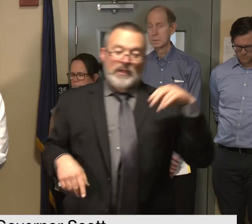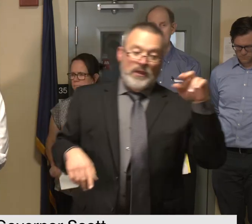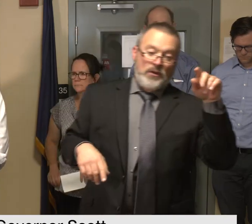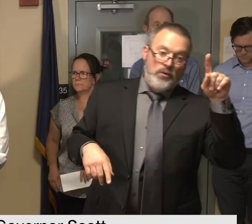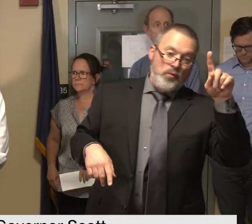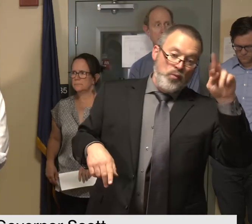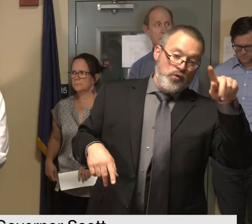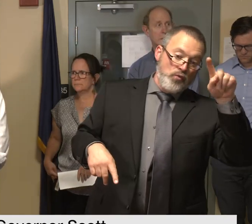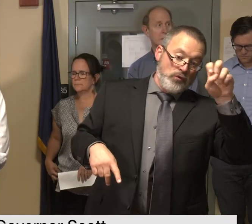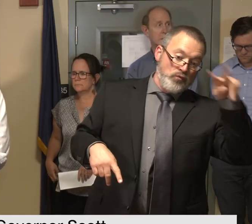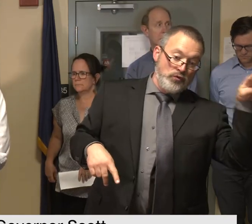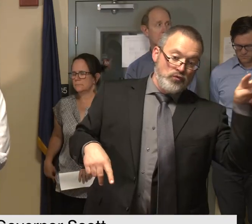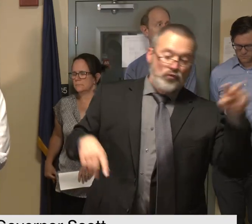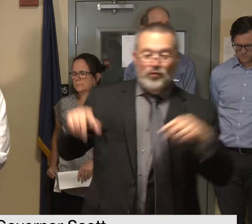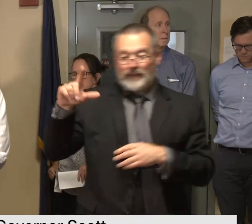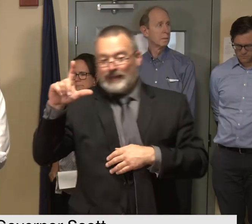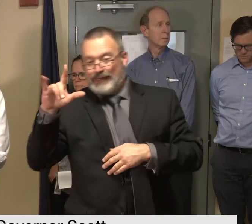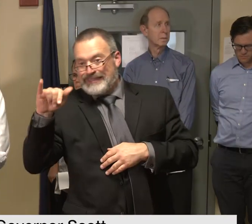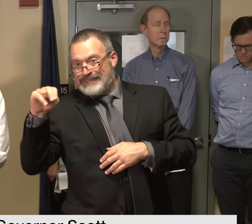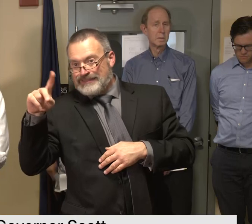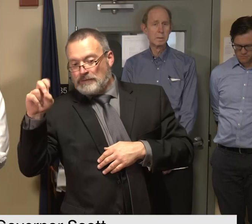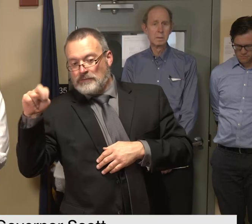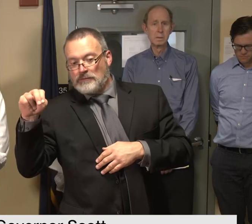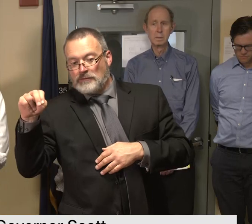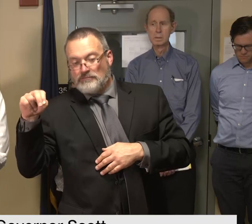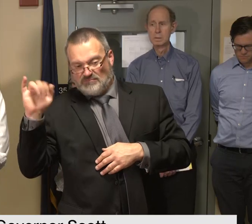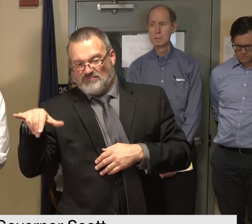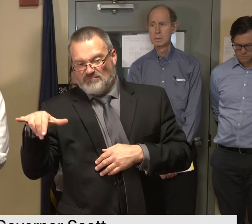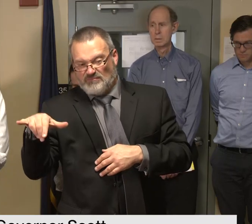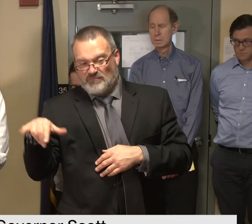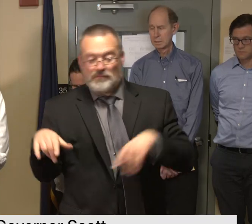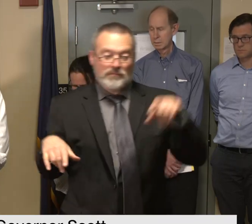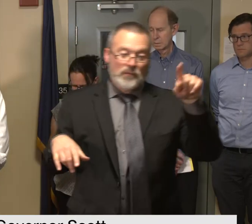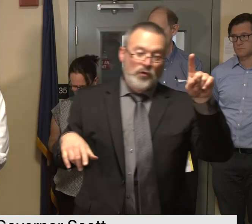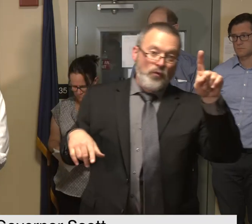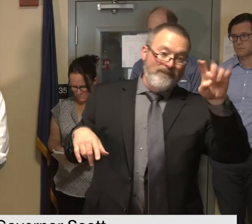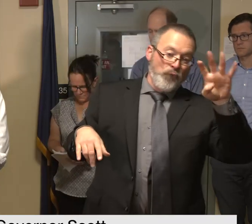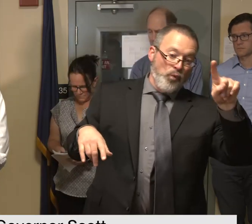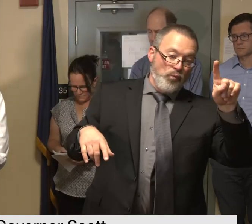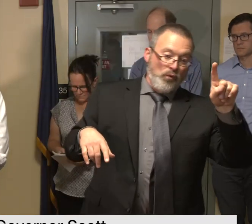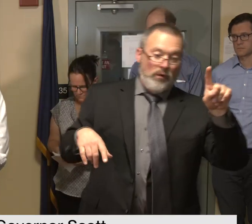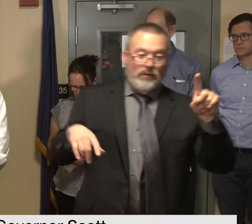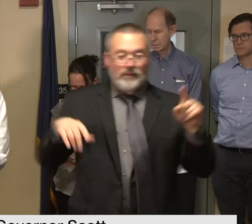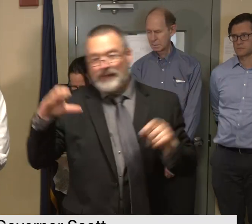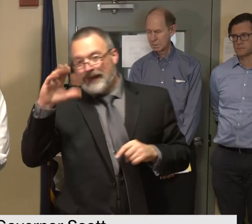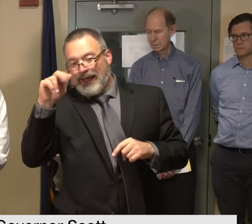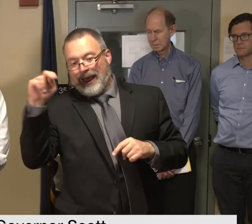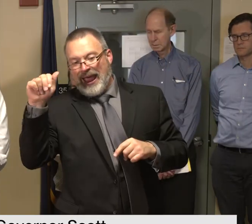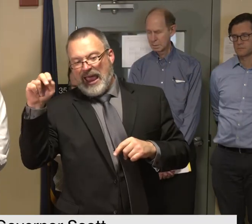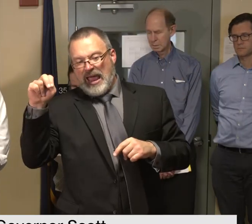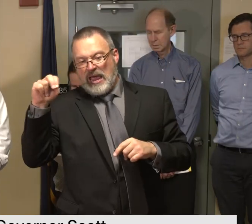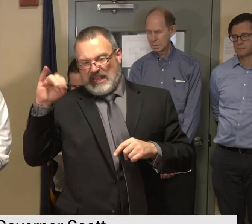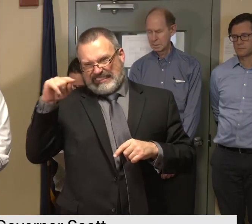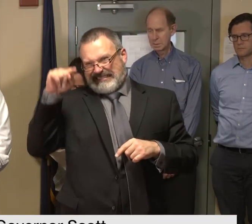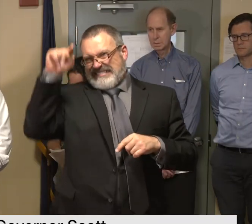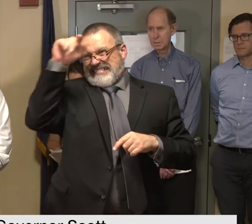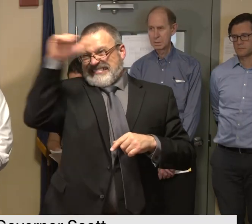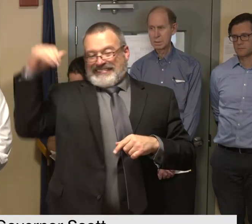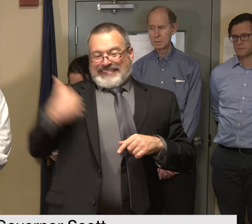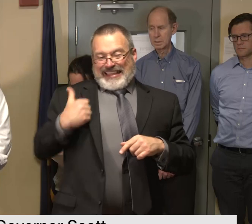linden route 141 in canaan on the canadian border at the port of entry